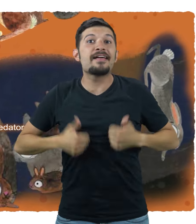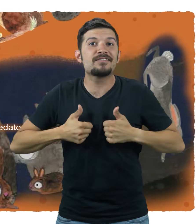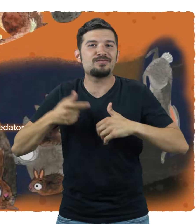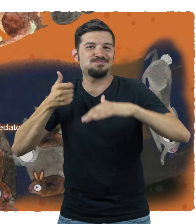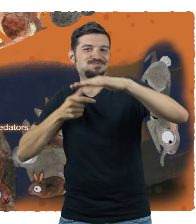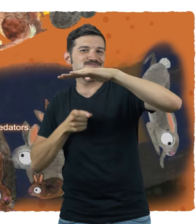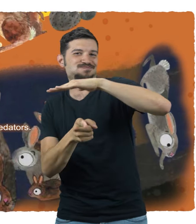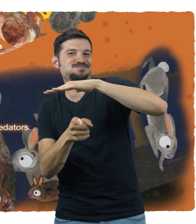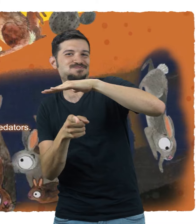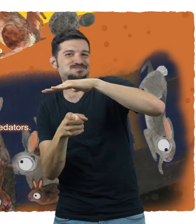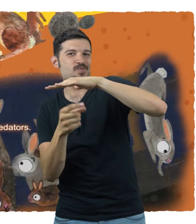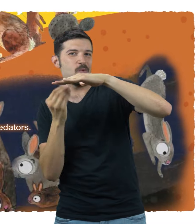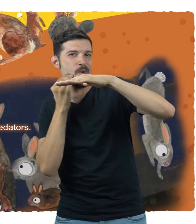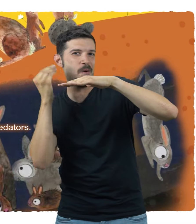rabbits nest underground.